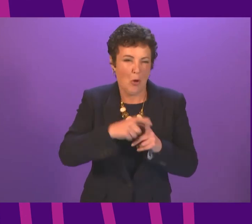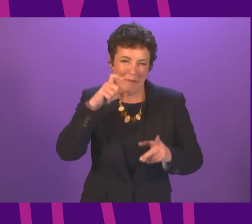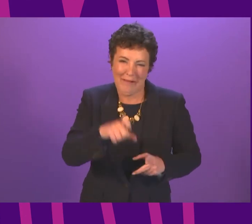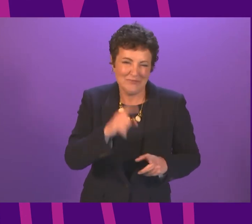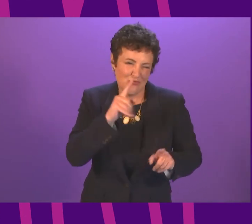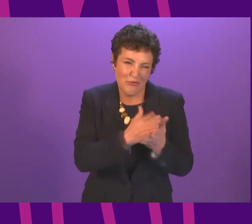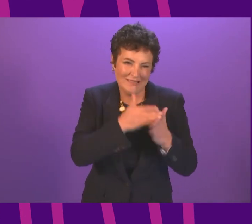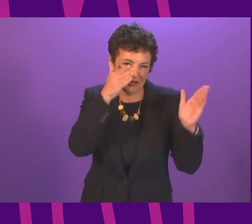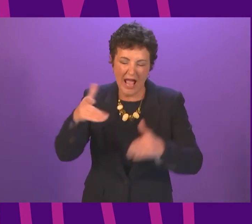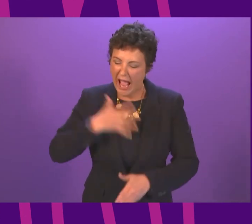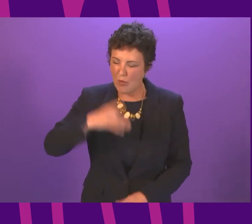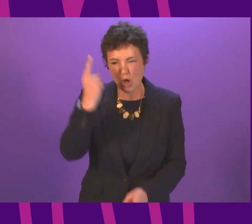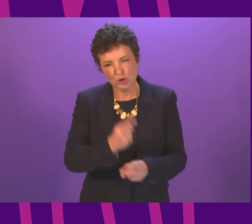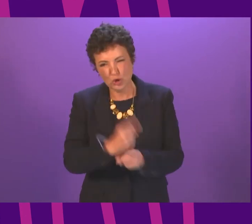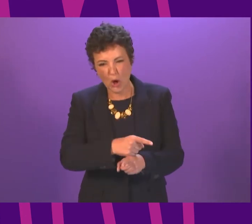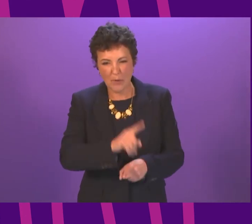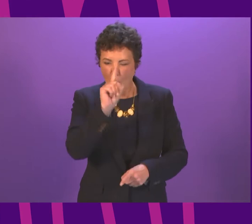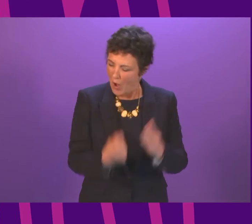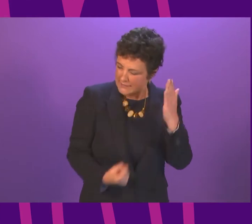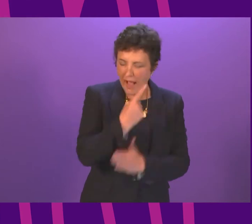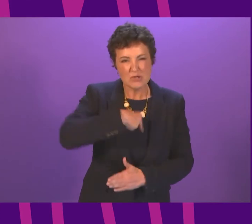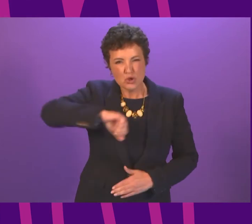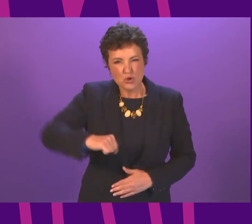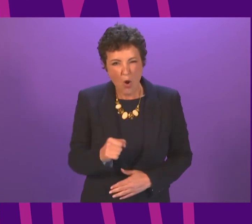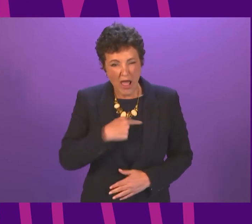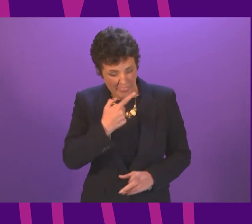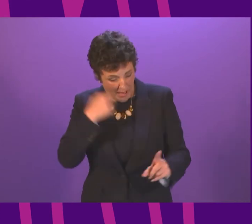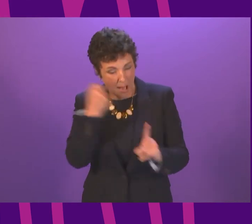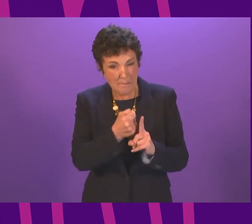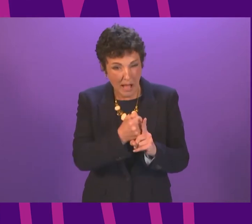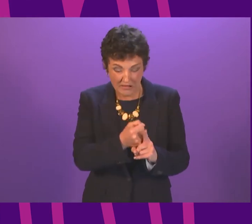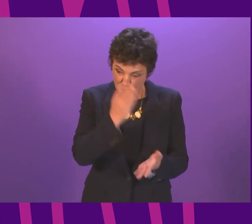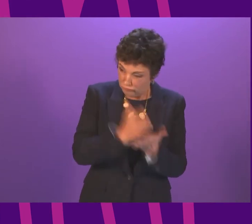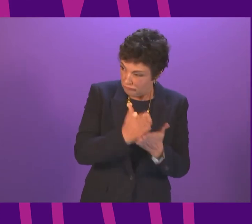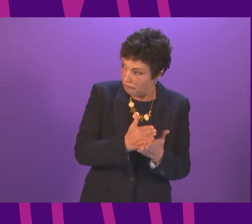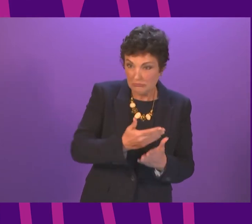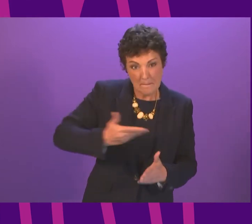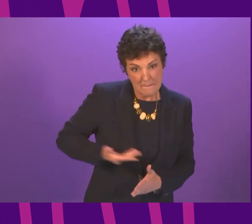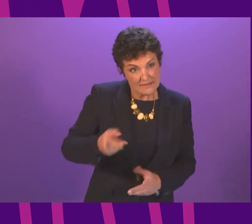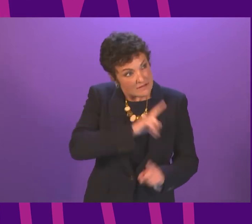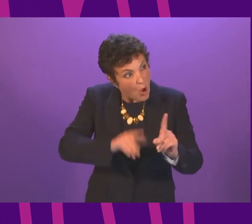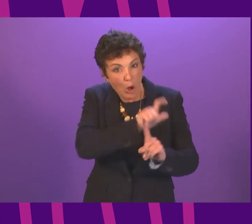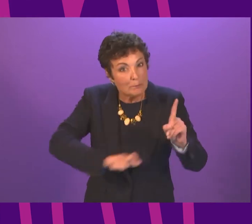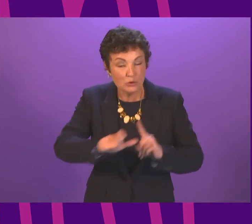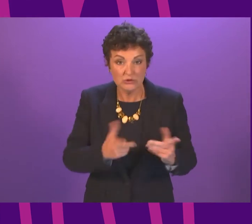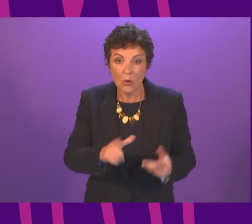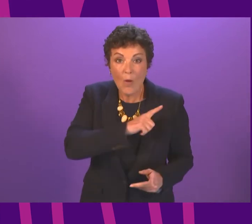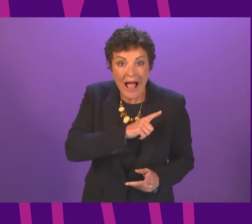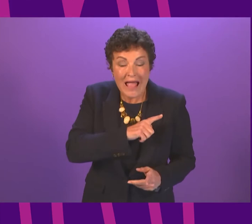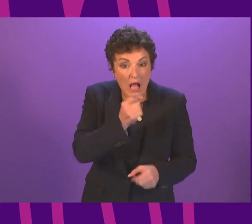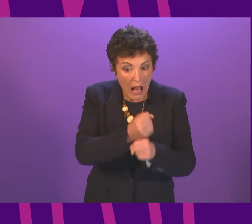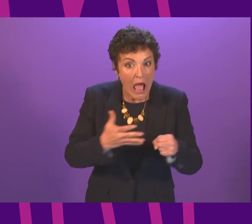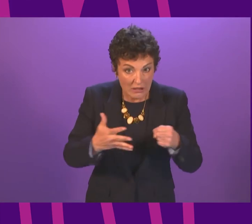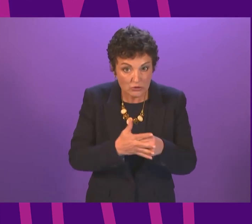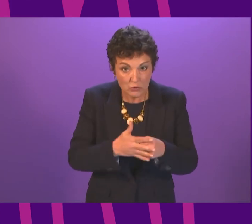city and the impact that is having on businesses in our communities. Because Glasgow